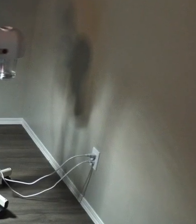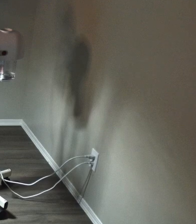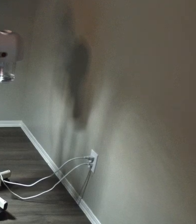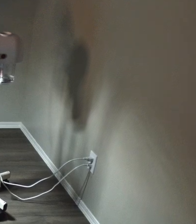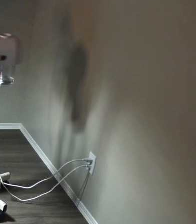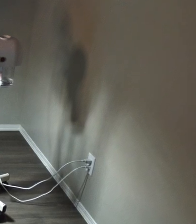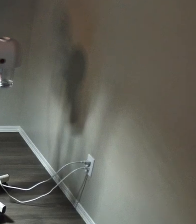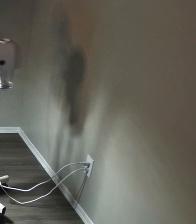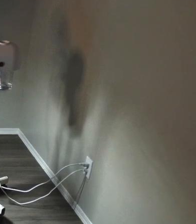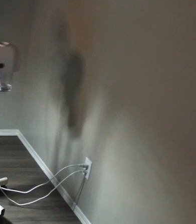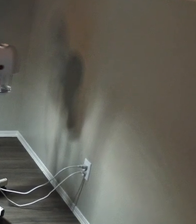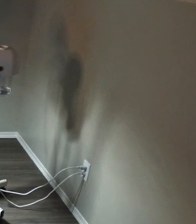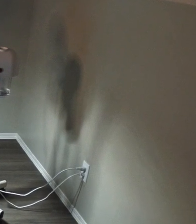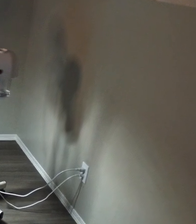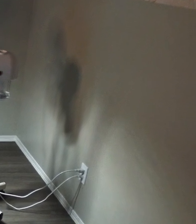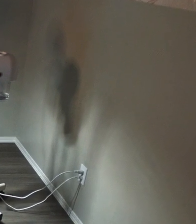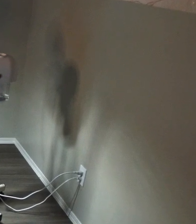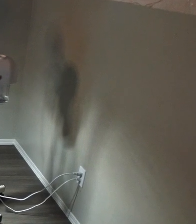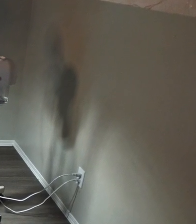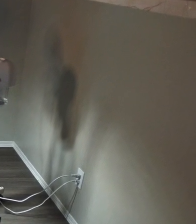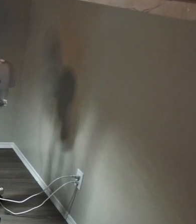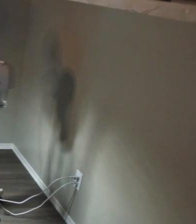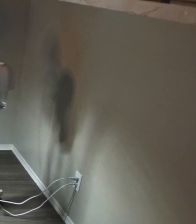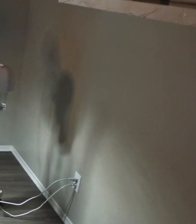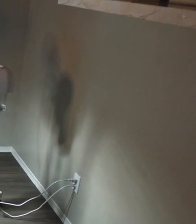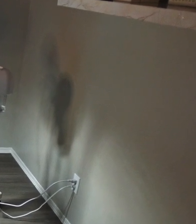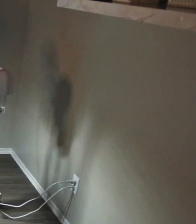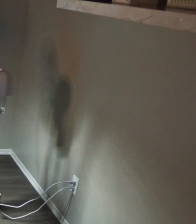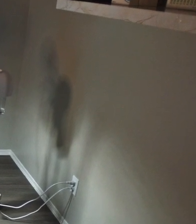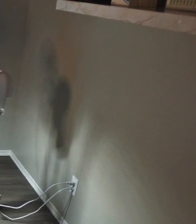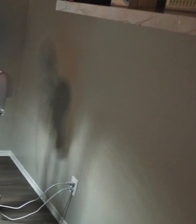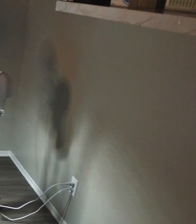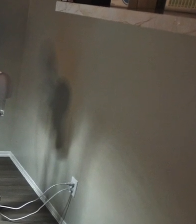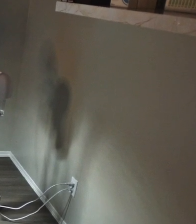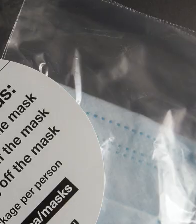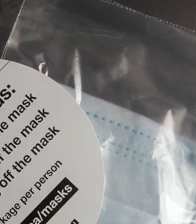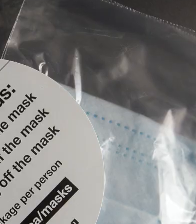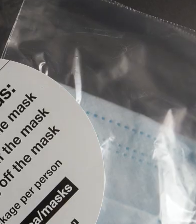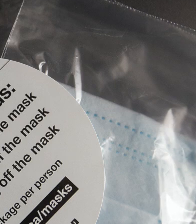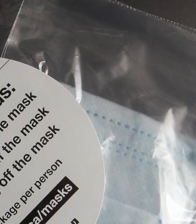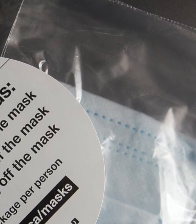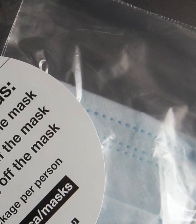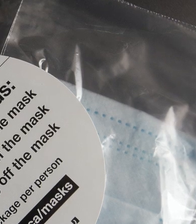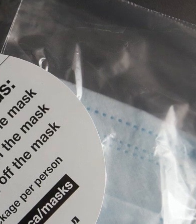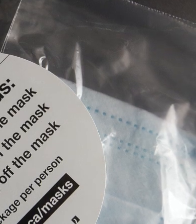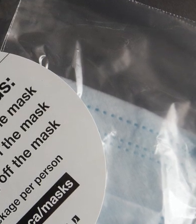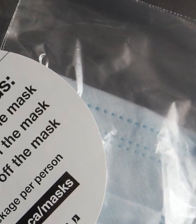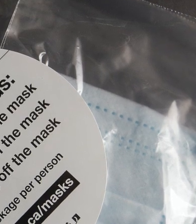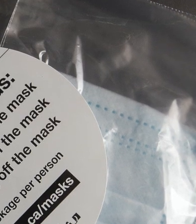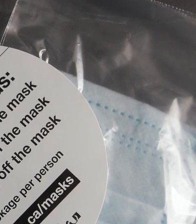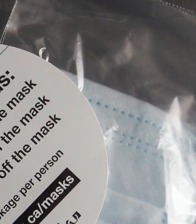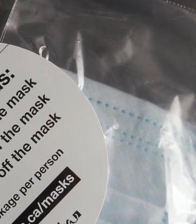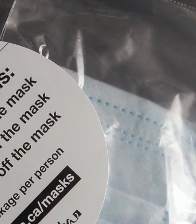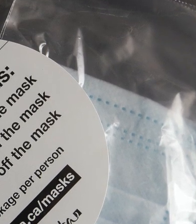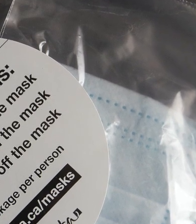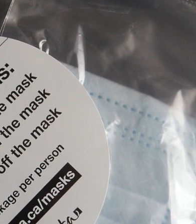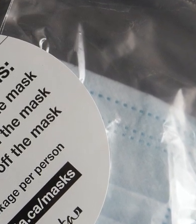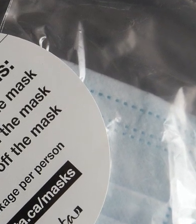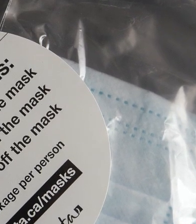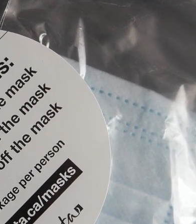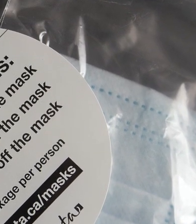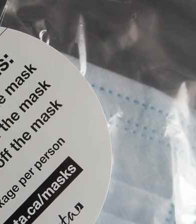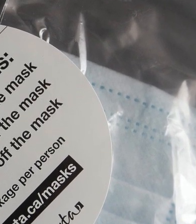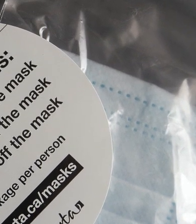people together that they do wear this and we want to give Albertans the opportunity to show that they are taking this